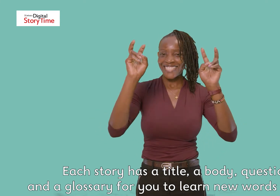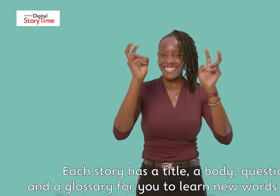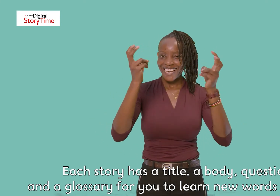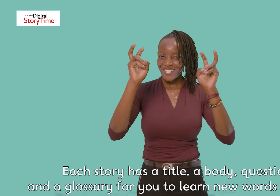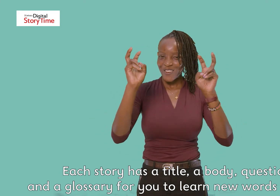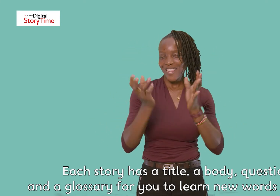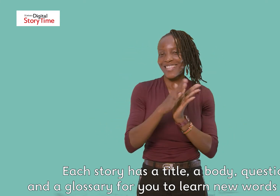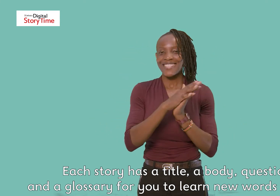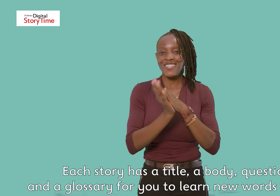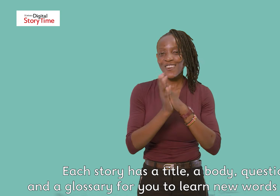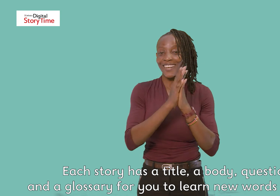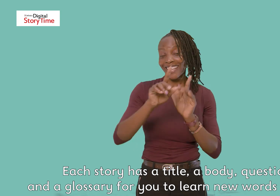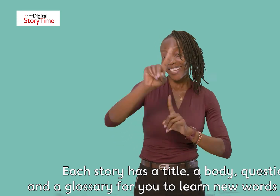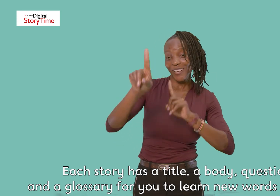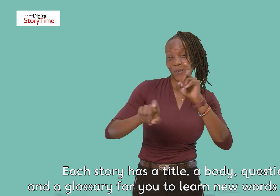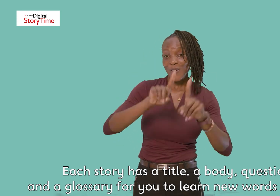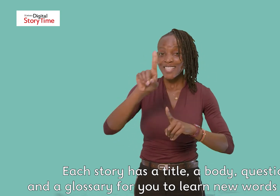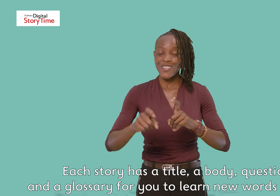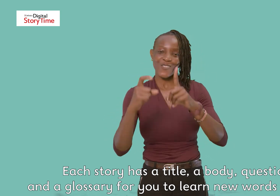and a glossary for you to learn new words and signs